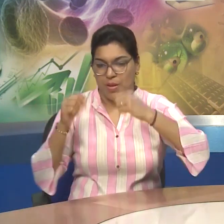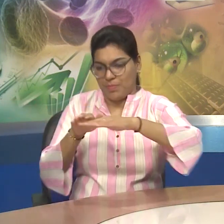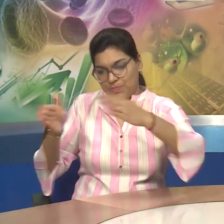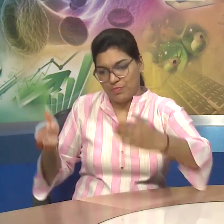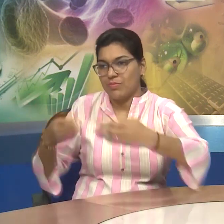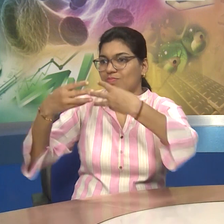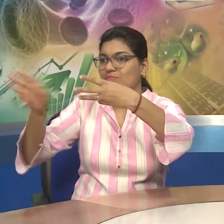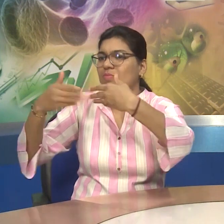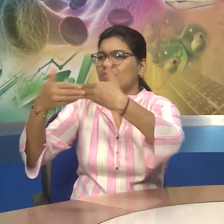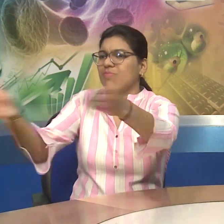When